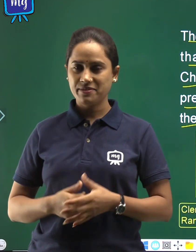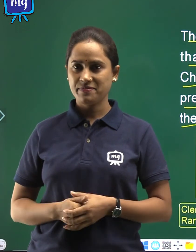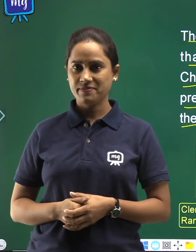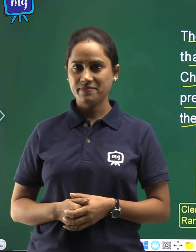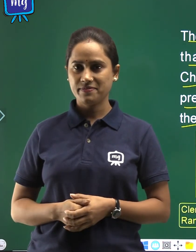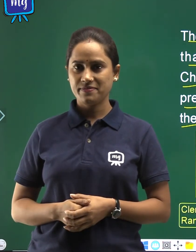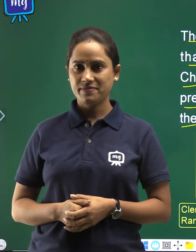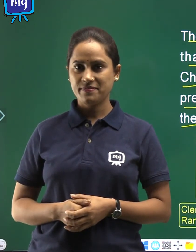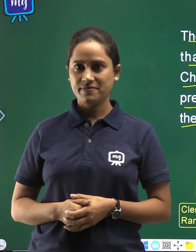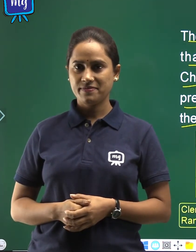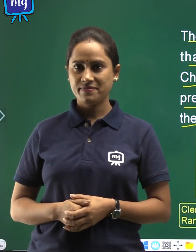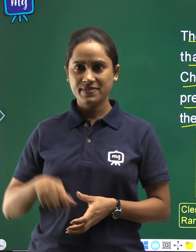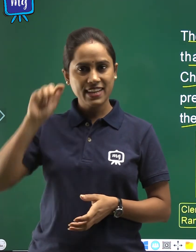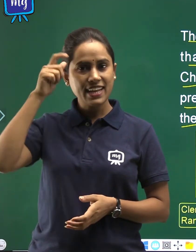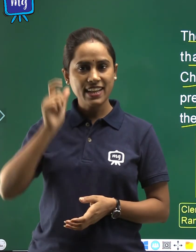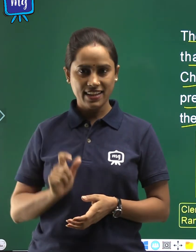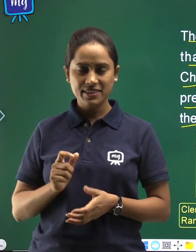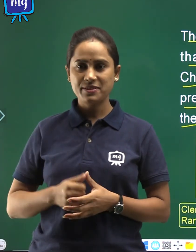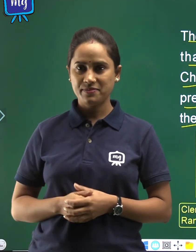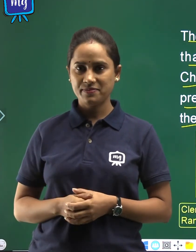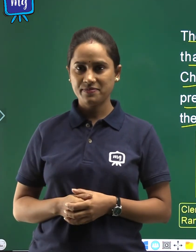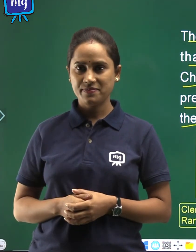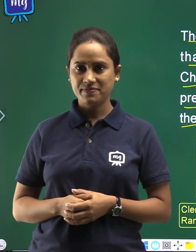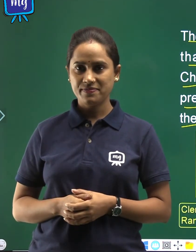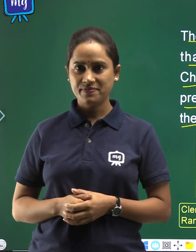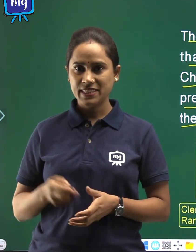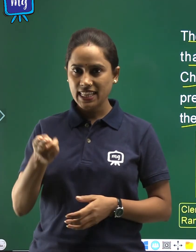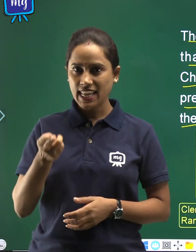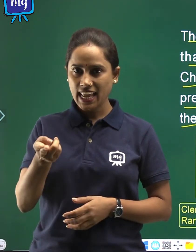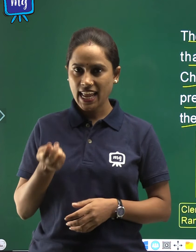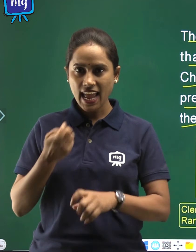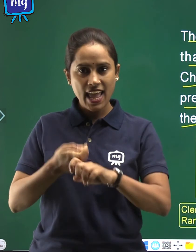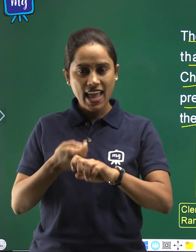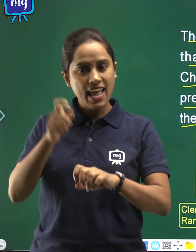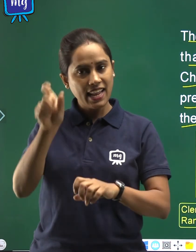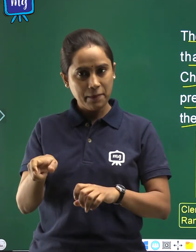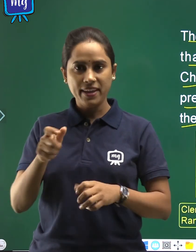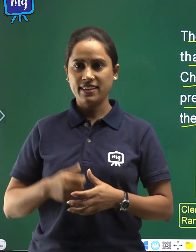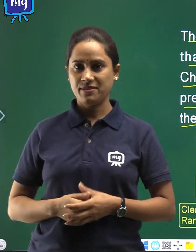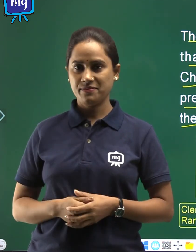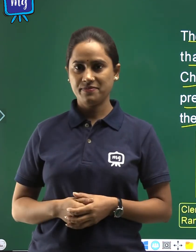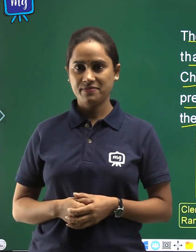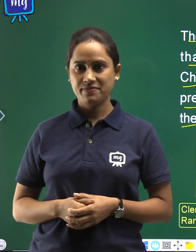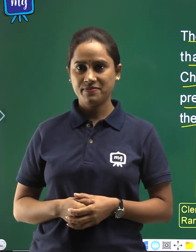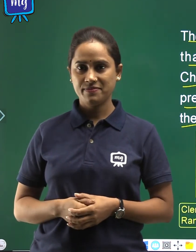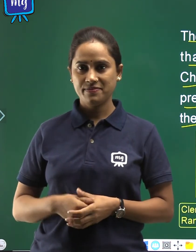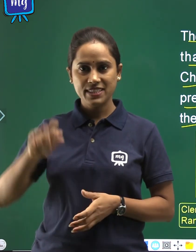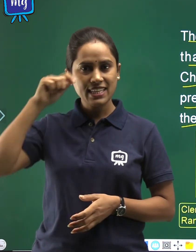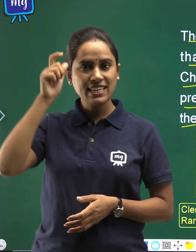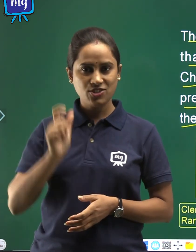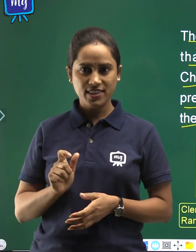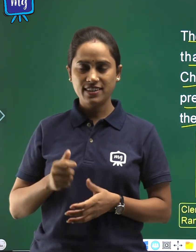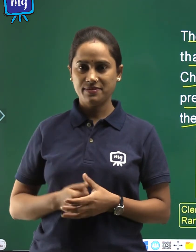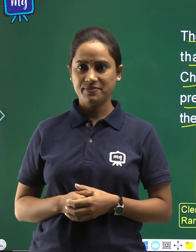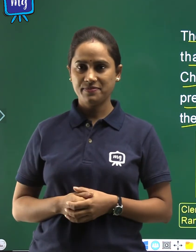clerk, lipid, cheat,